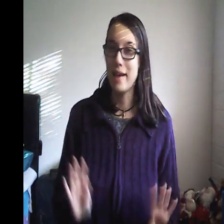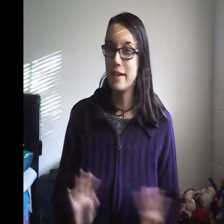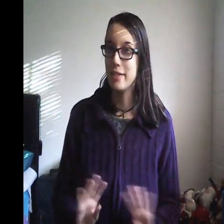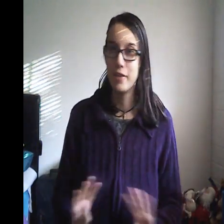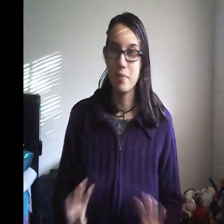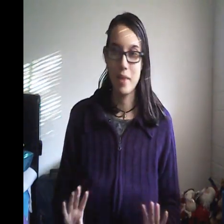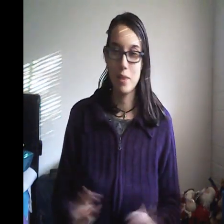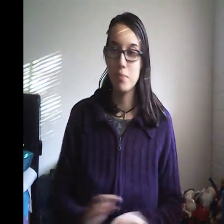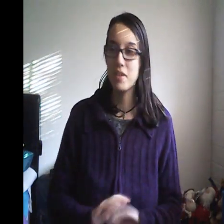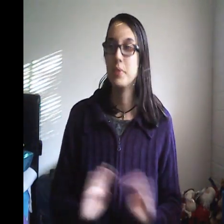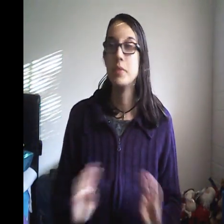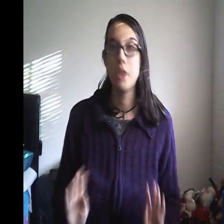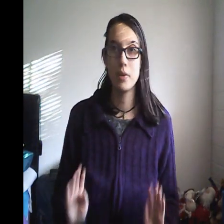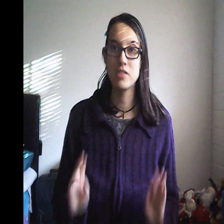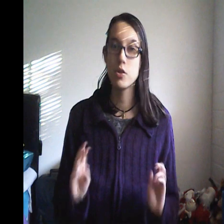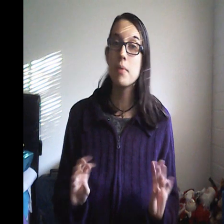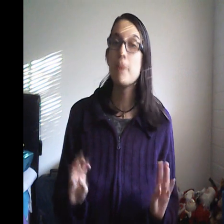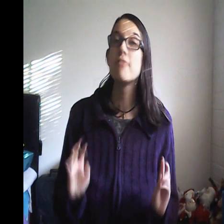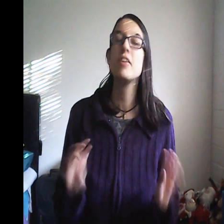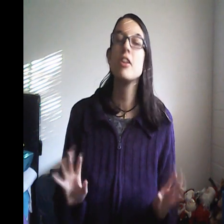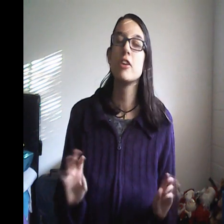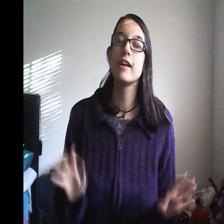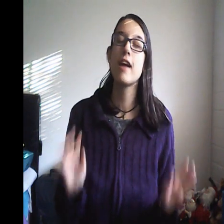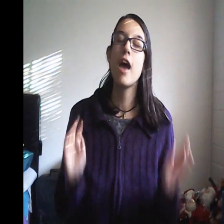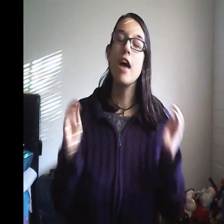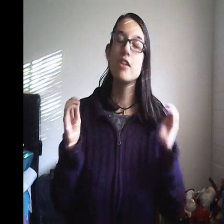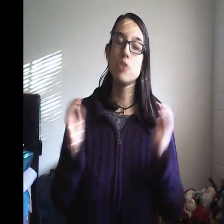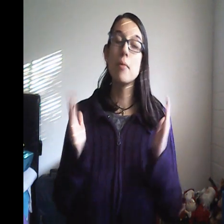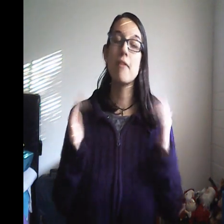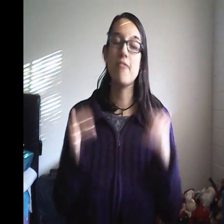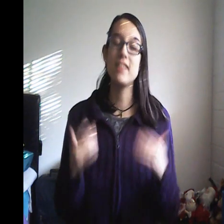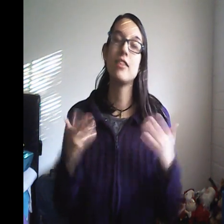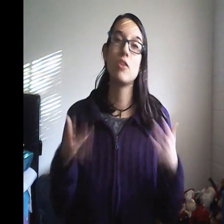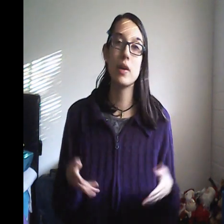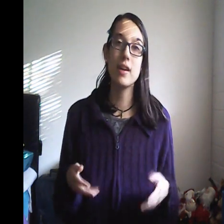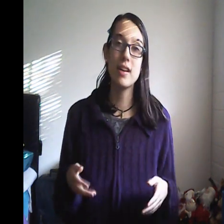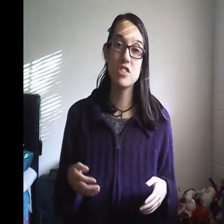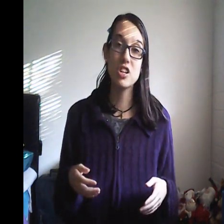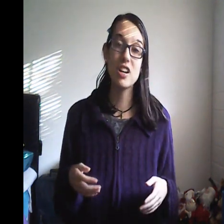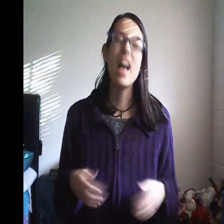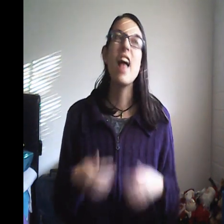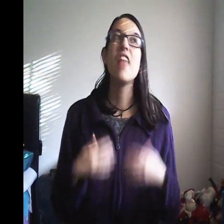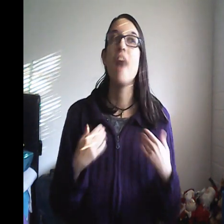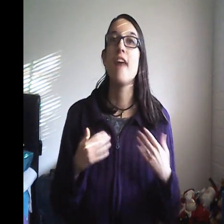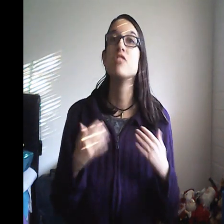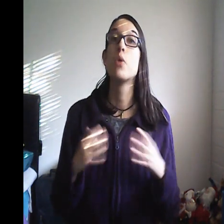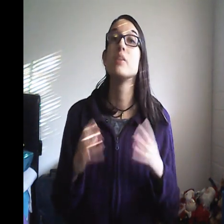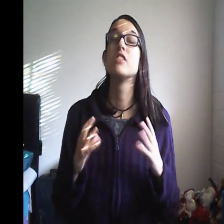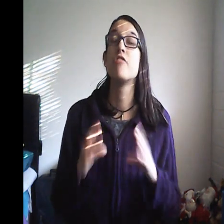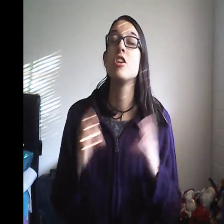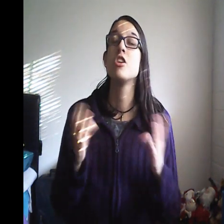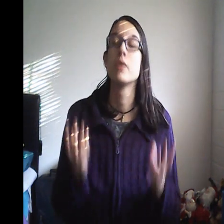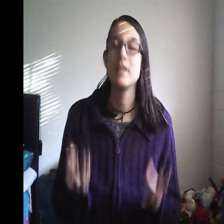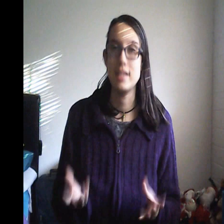of your makeup. You don't. It's all about figuring. It's all about finding an organizer that is going to fit your needs.